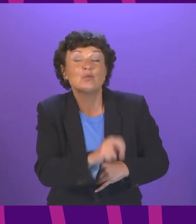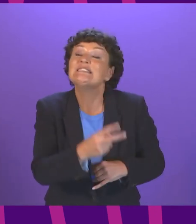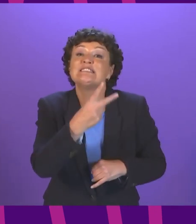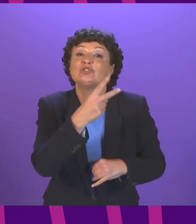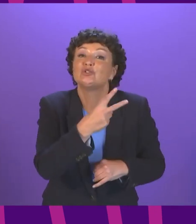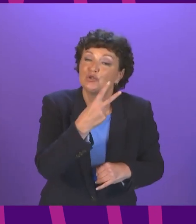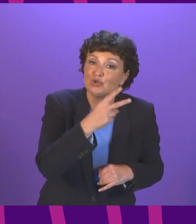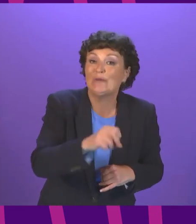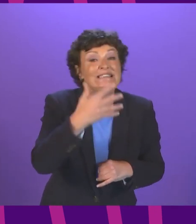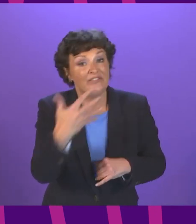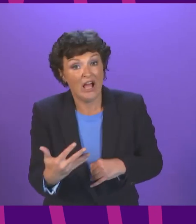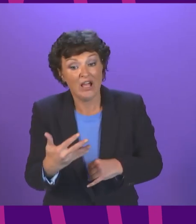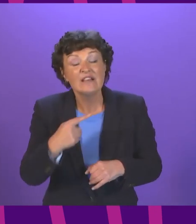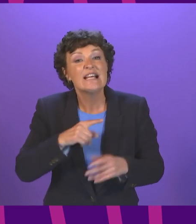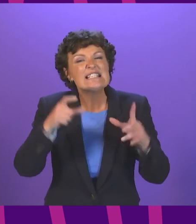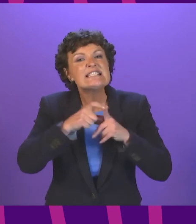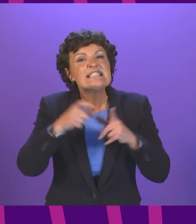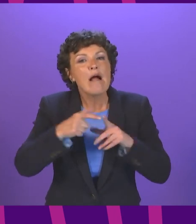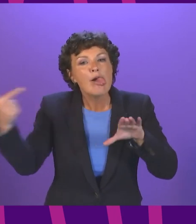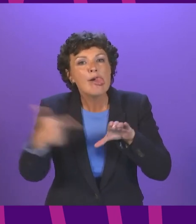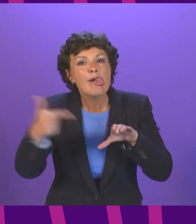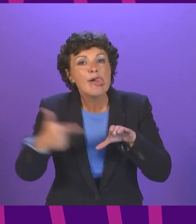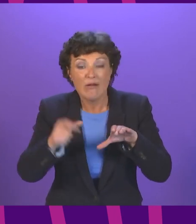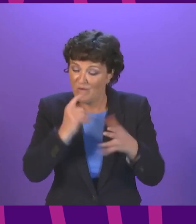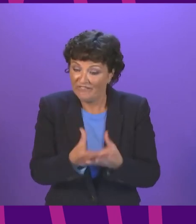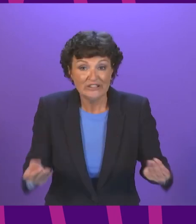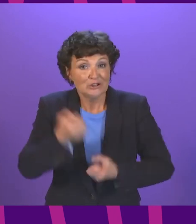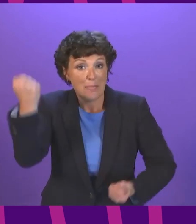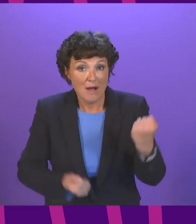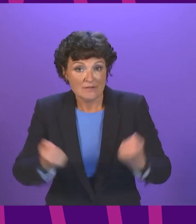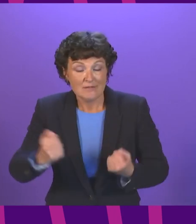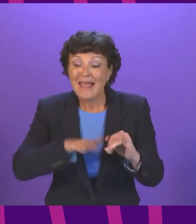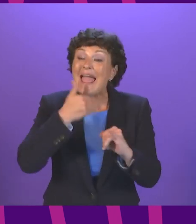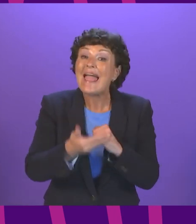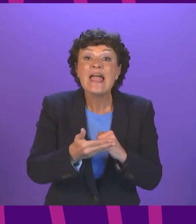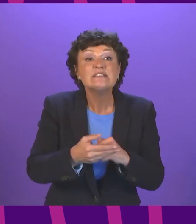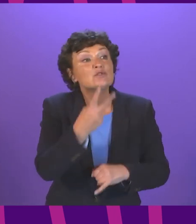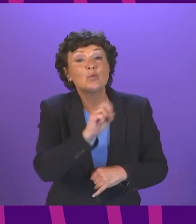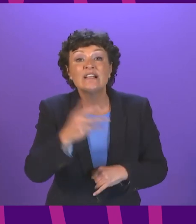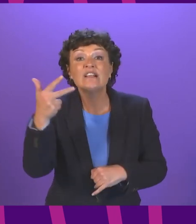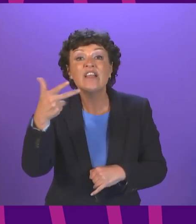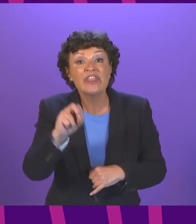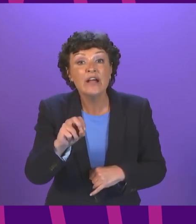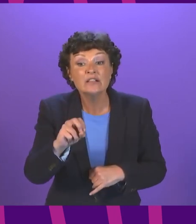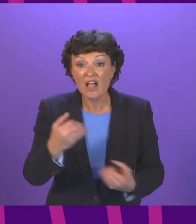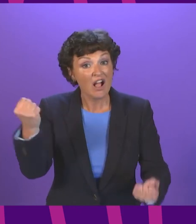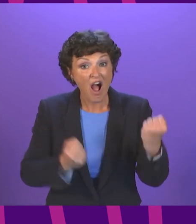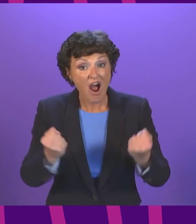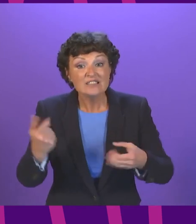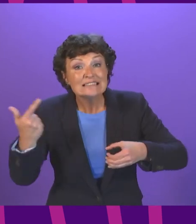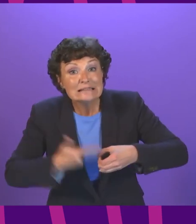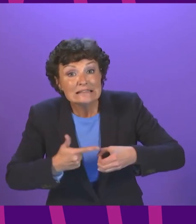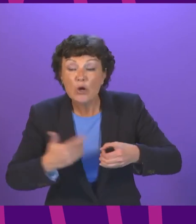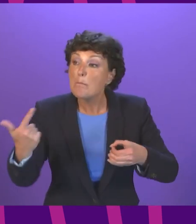By 2030, we will have ended the sale of new petrol and diesel cars We have also started the process of taking Scot Rail into public